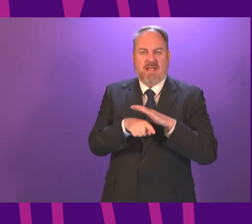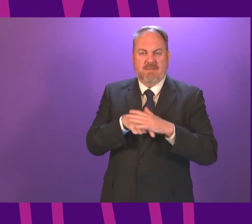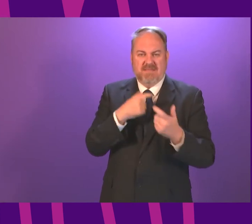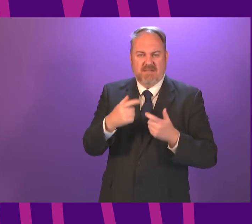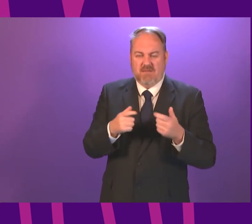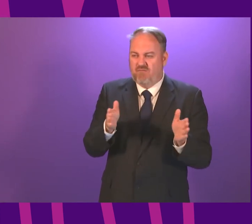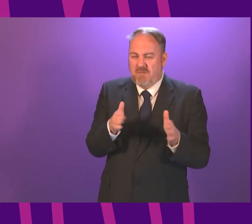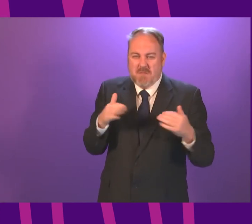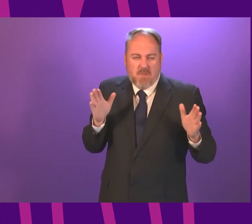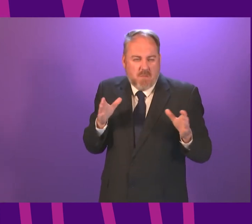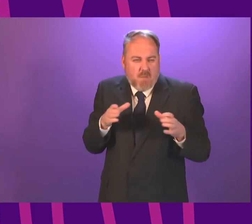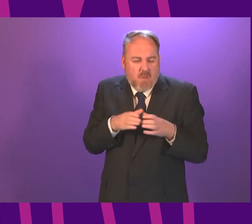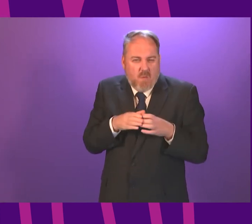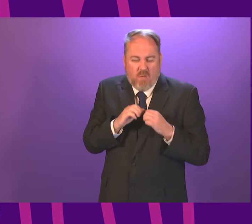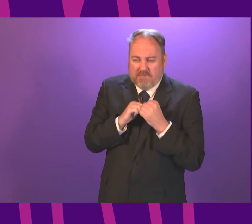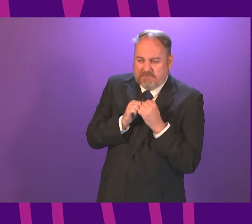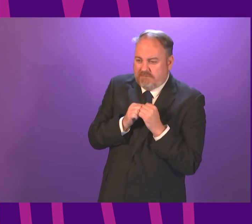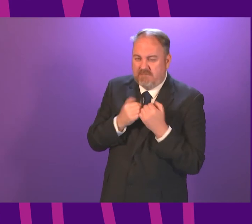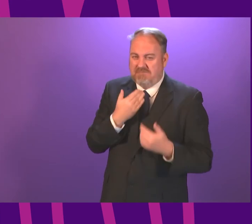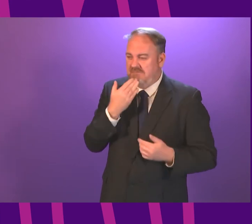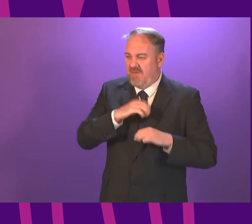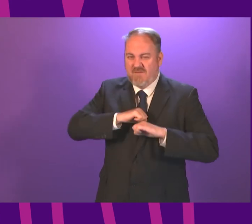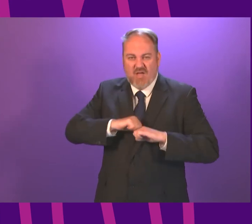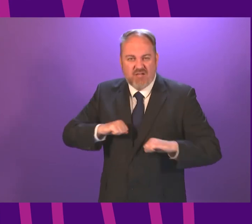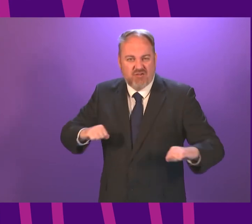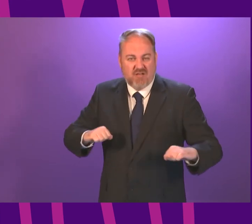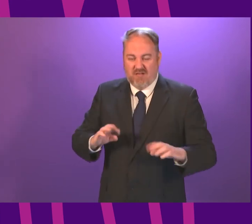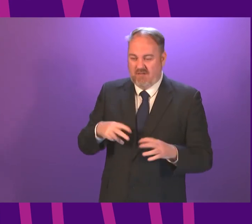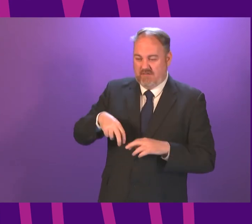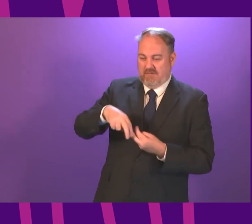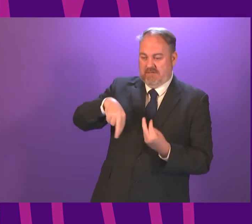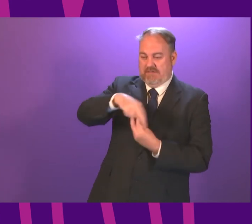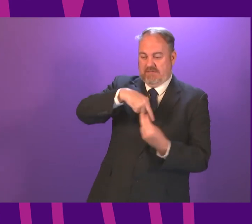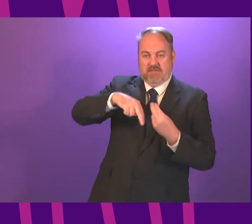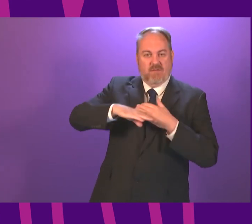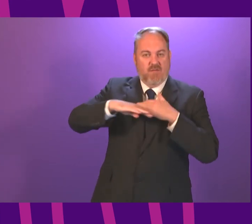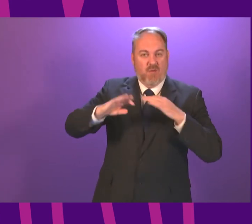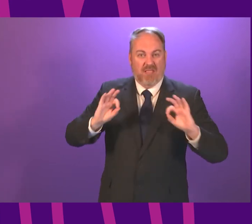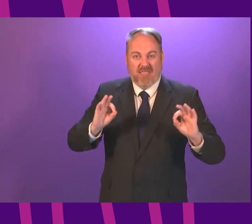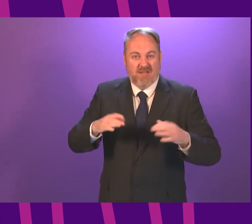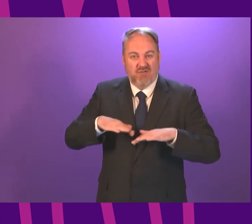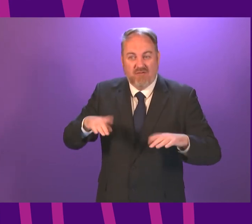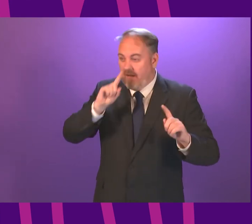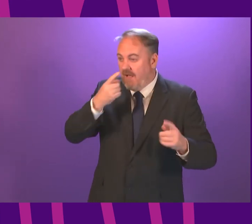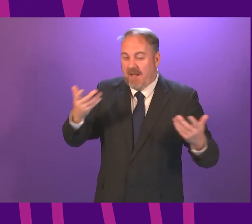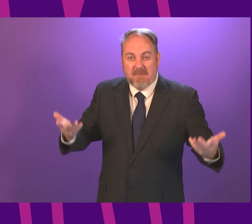rooms are cramped and inadequately furnished, that there is virtually no floor space within the rooms for children to play or move around